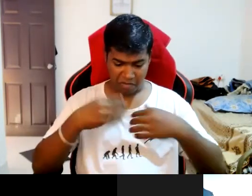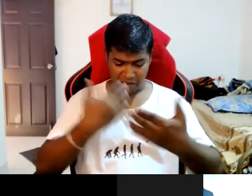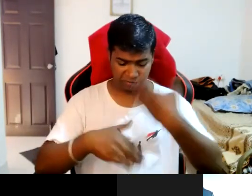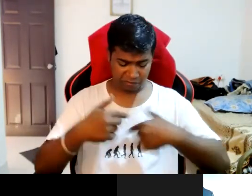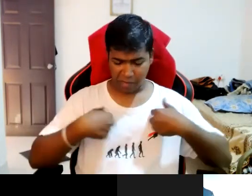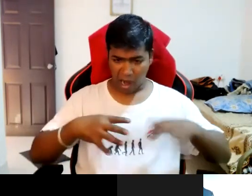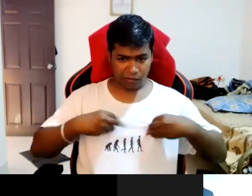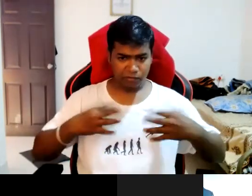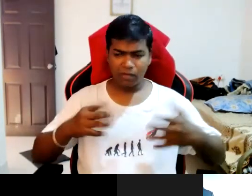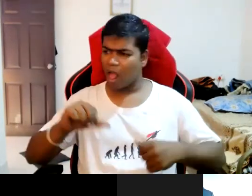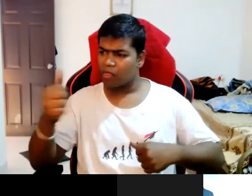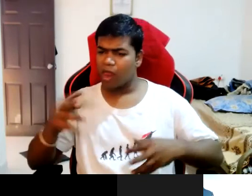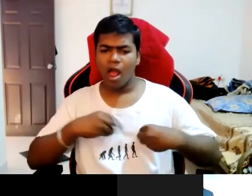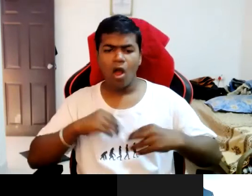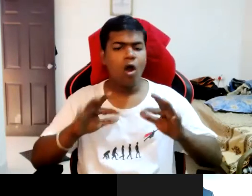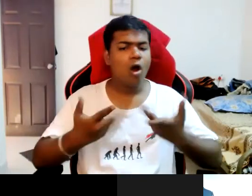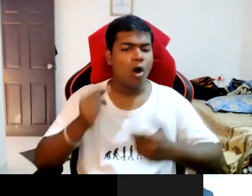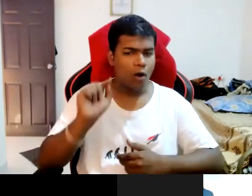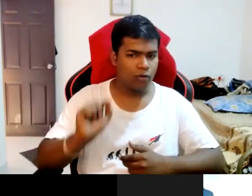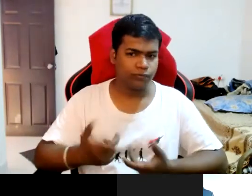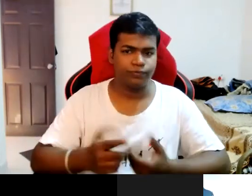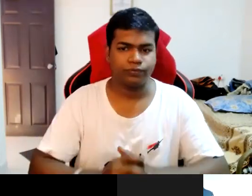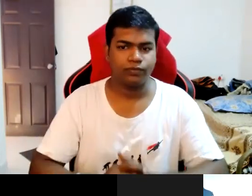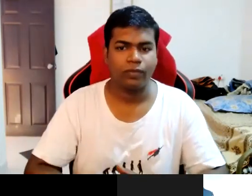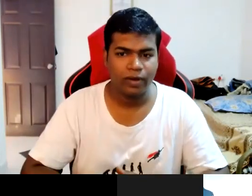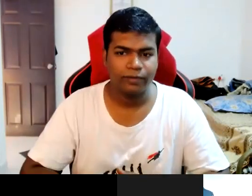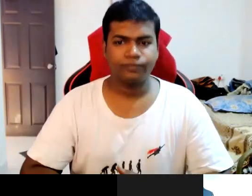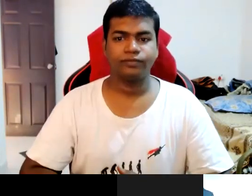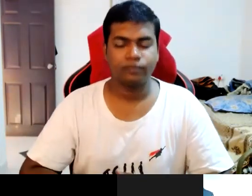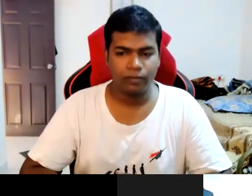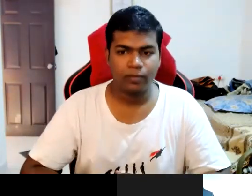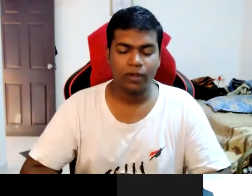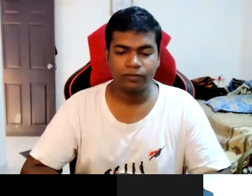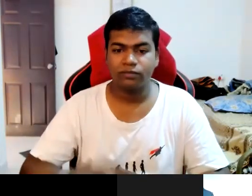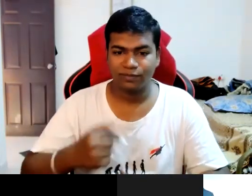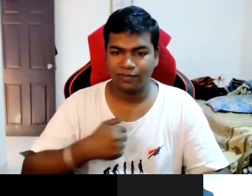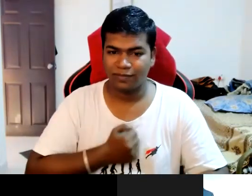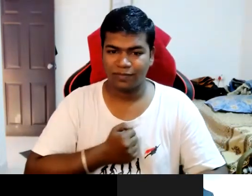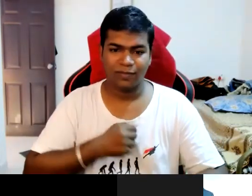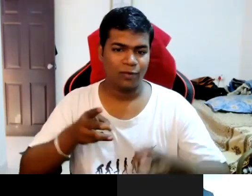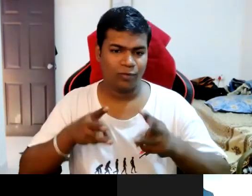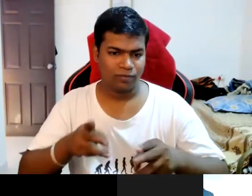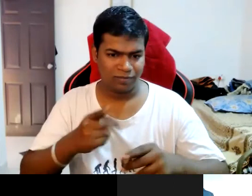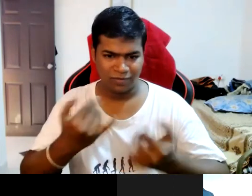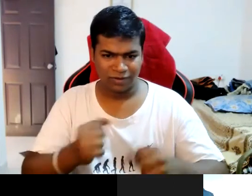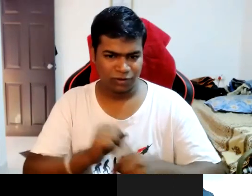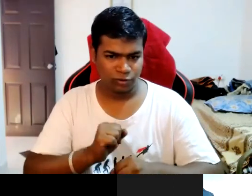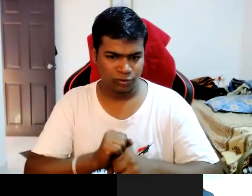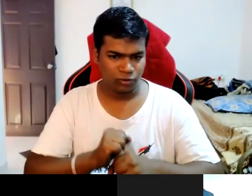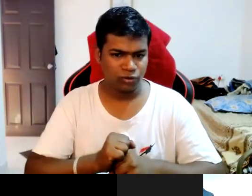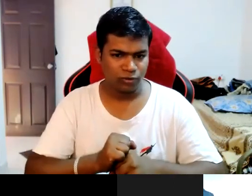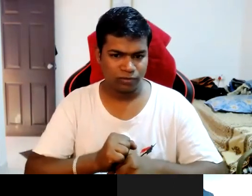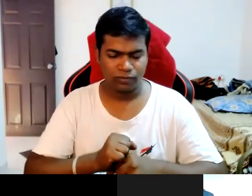very relevant point that you've made up that the way you started with your current job and um